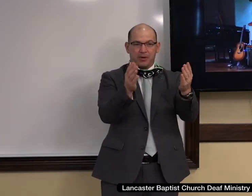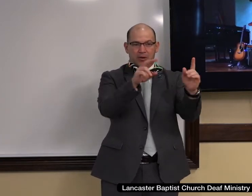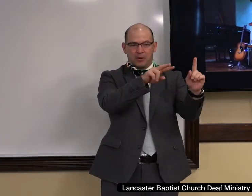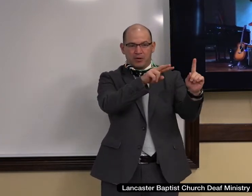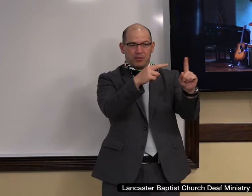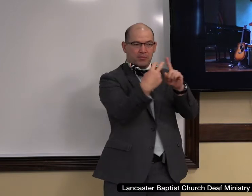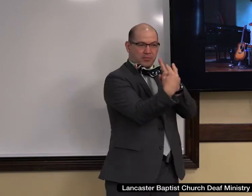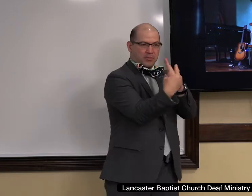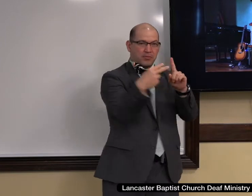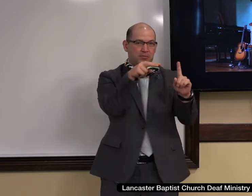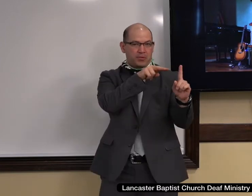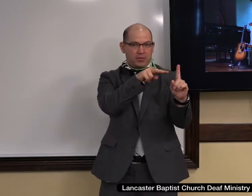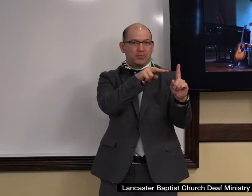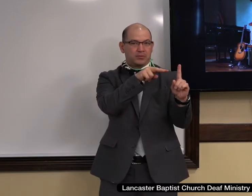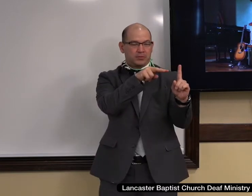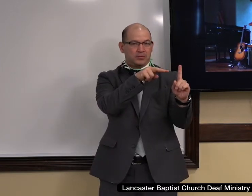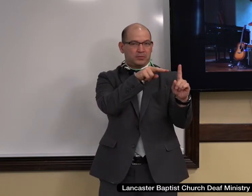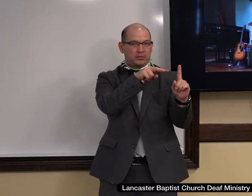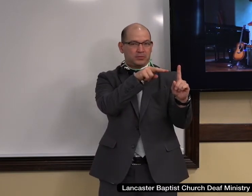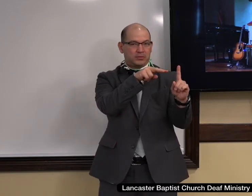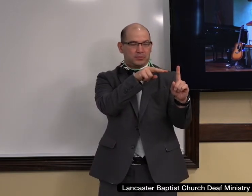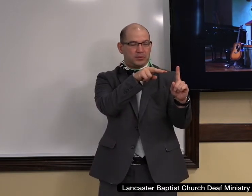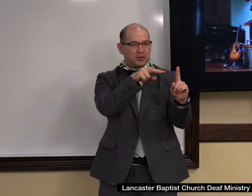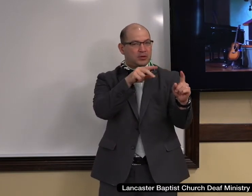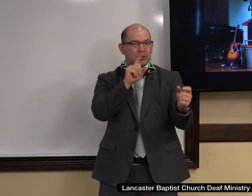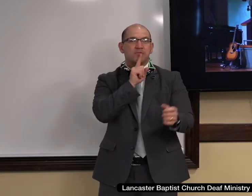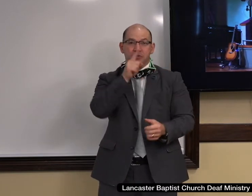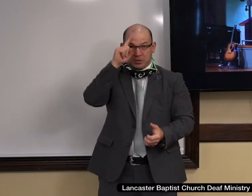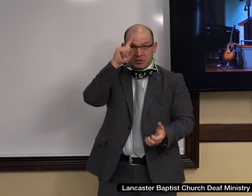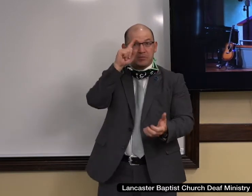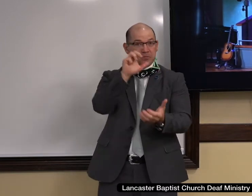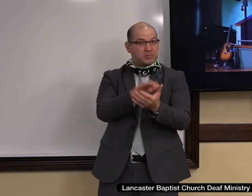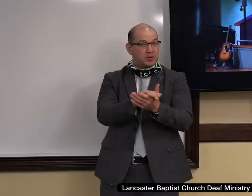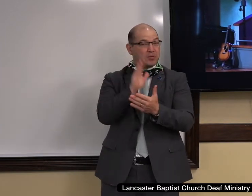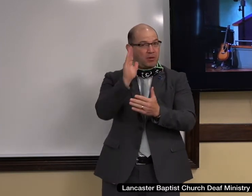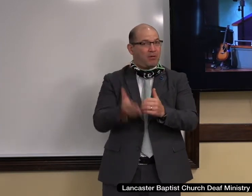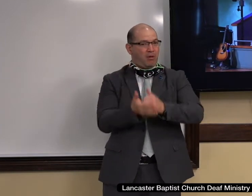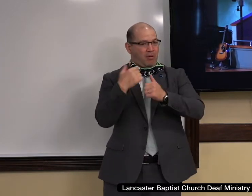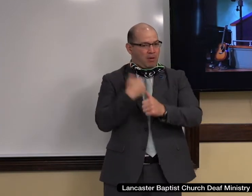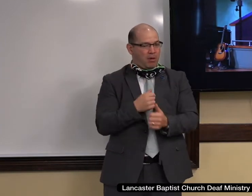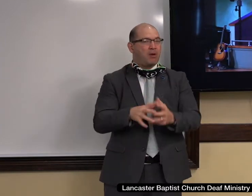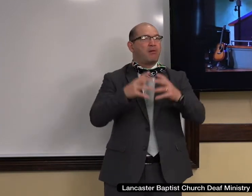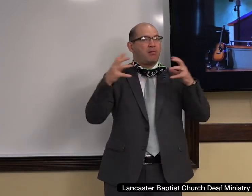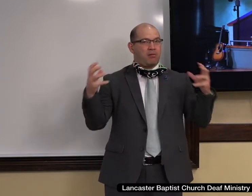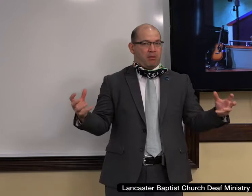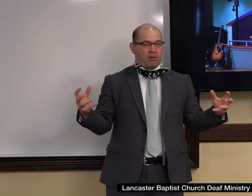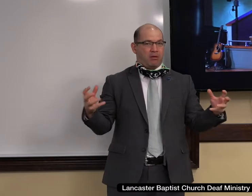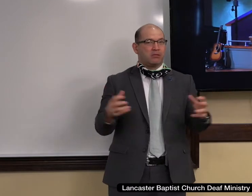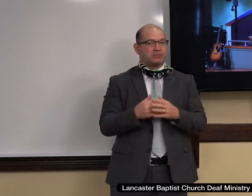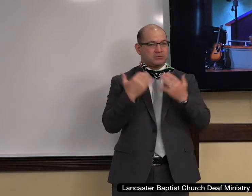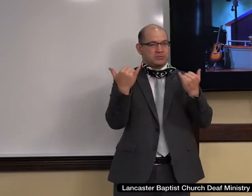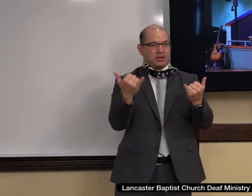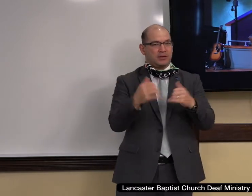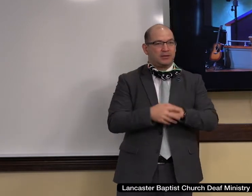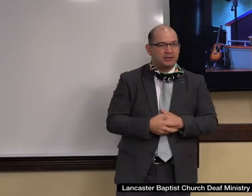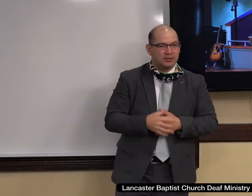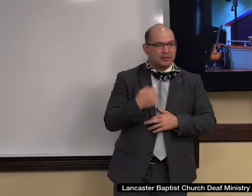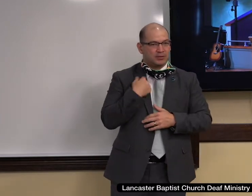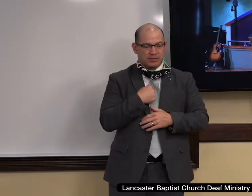the world in light of scripture and I really believe this is something that all of us need in this time in which we live and we're raising families